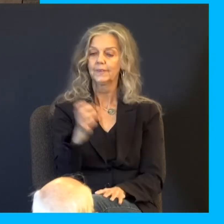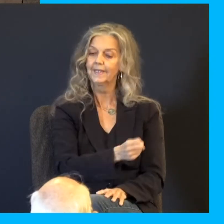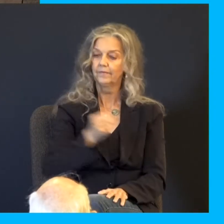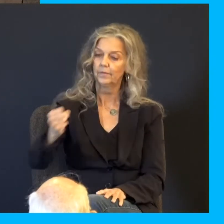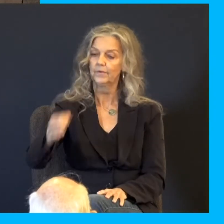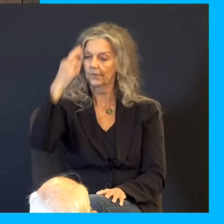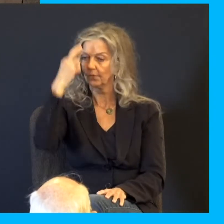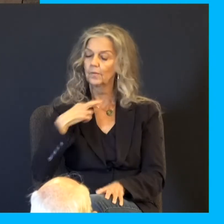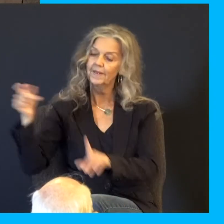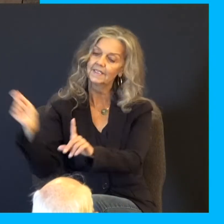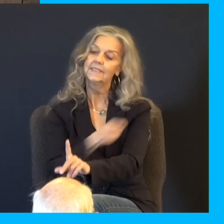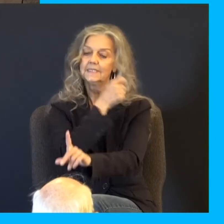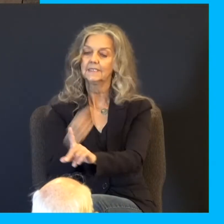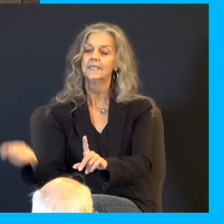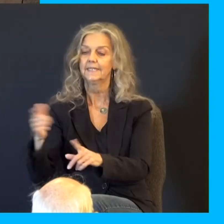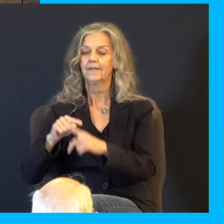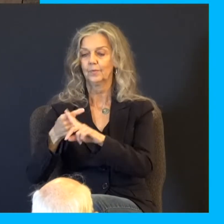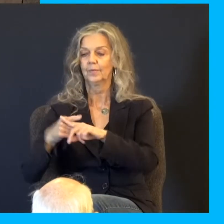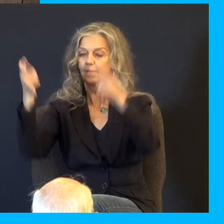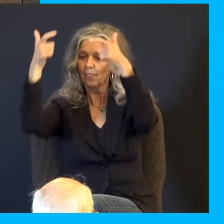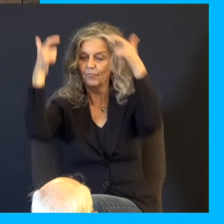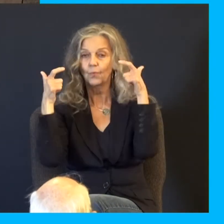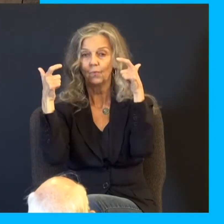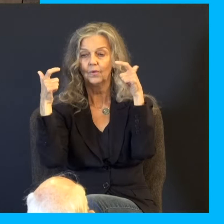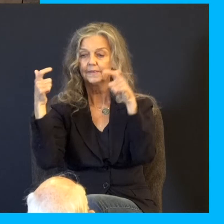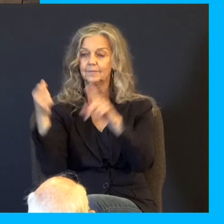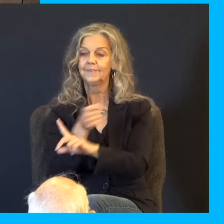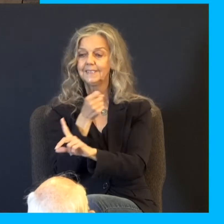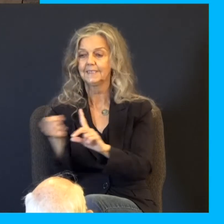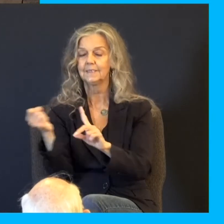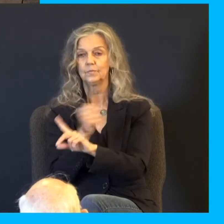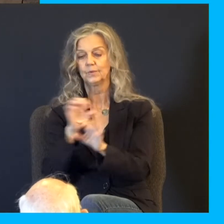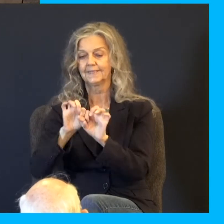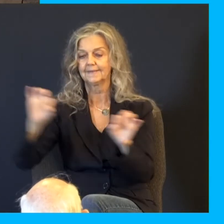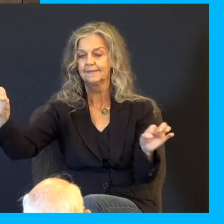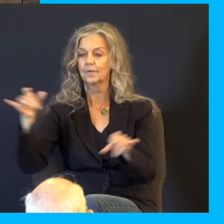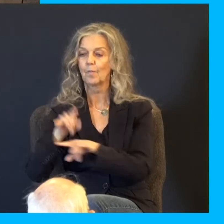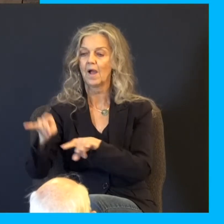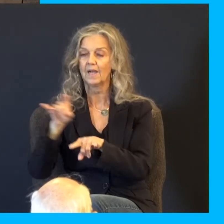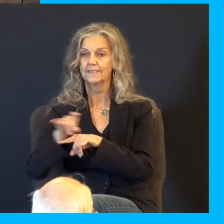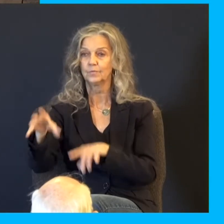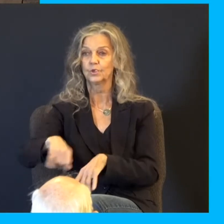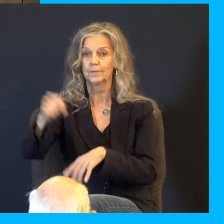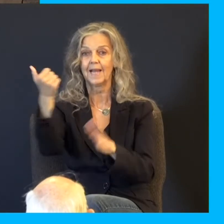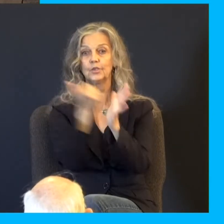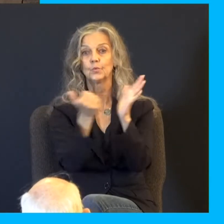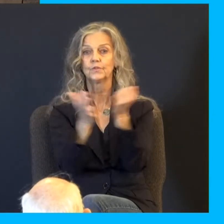him, jammed a crown of long thorns on his head, beat him also with a stick, mocked him, took him out, and crucified him. And as they were